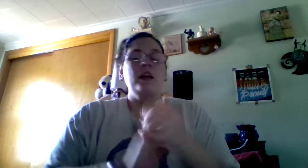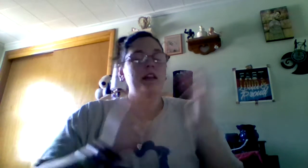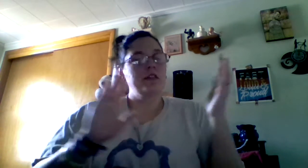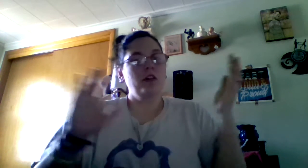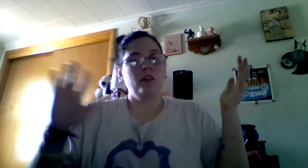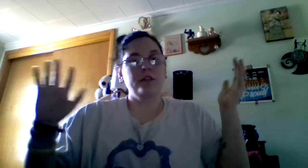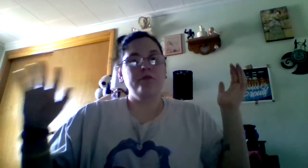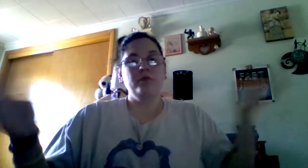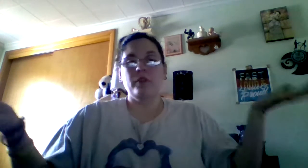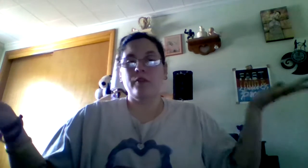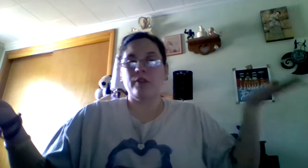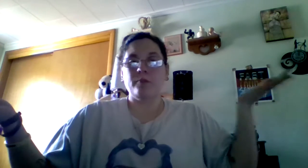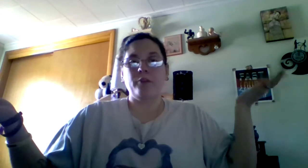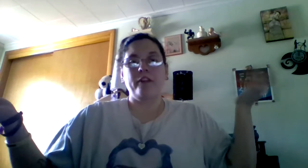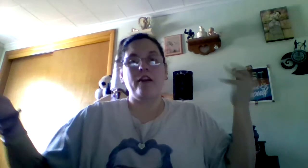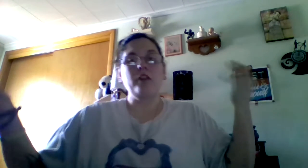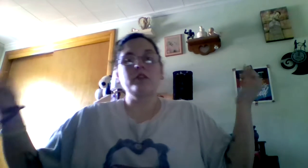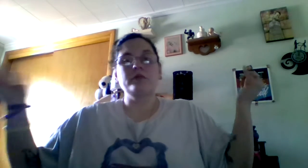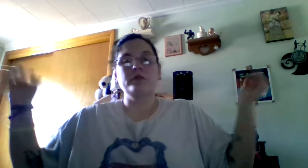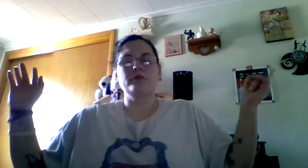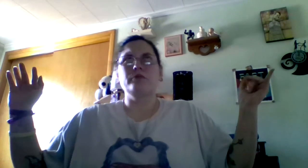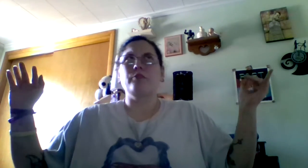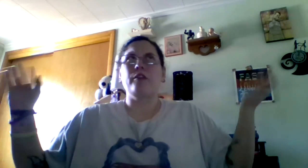So, I'm going to pray about. Pray about.